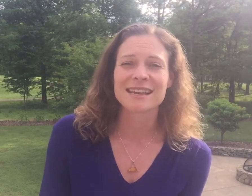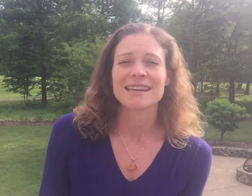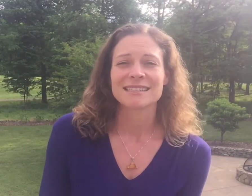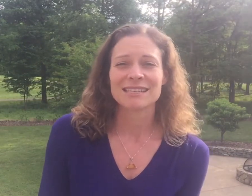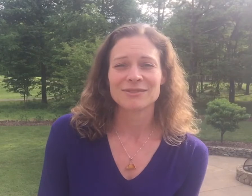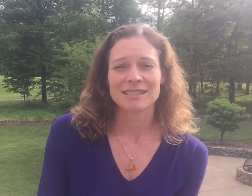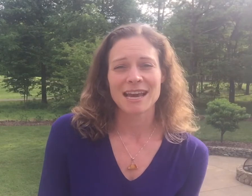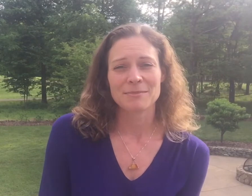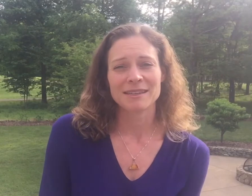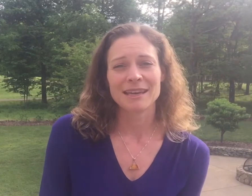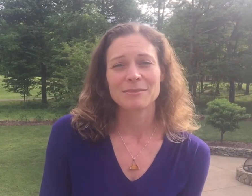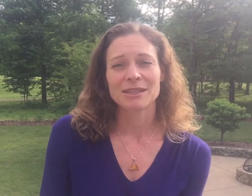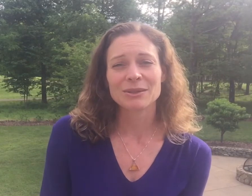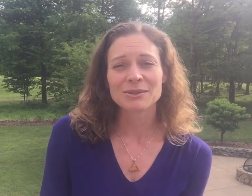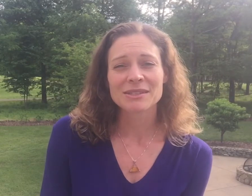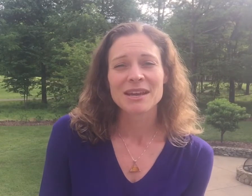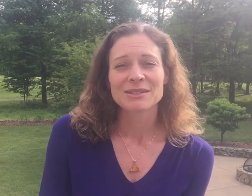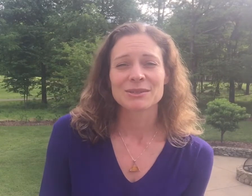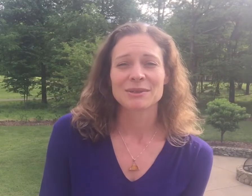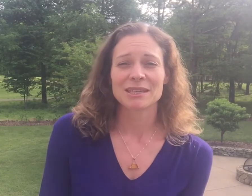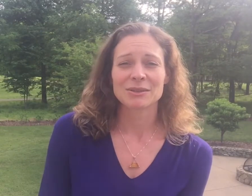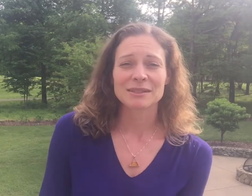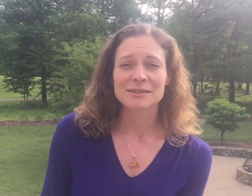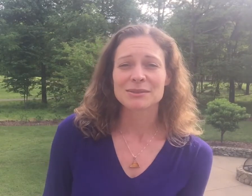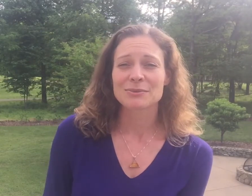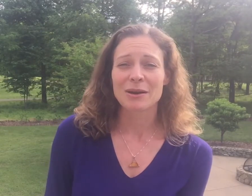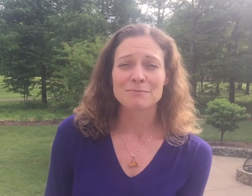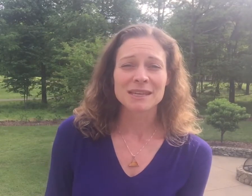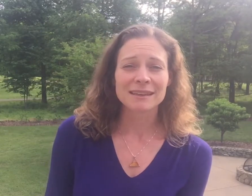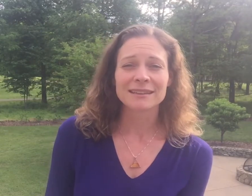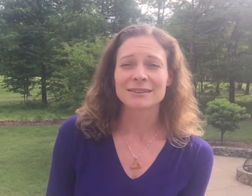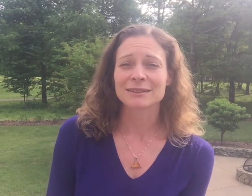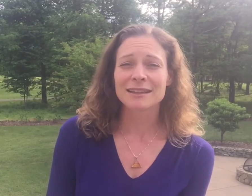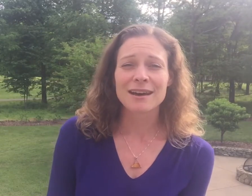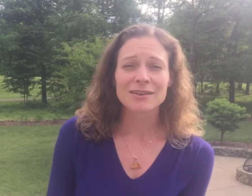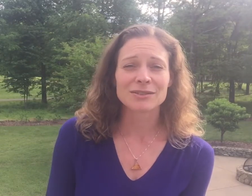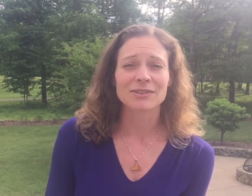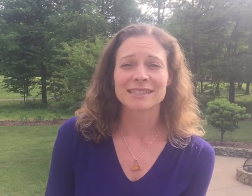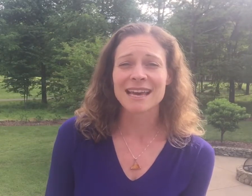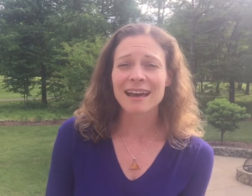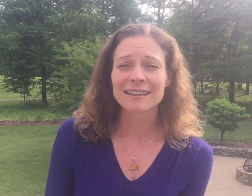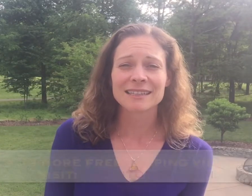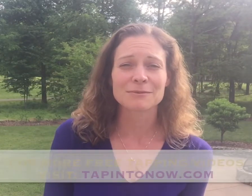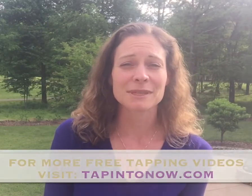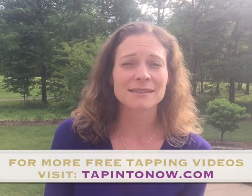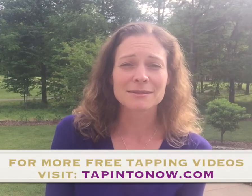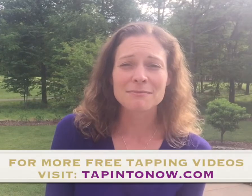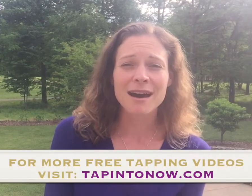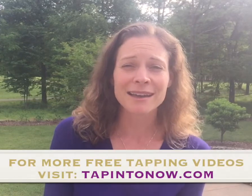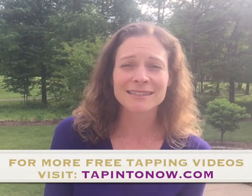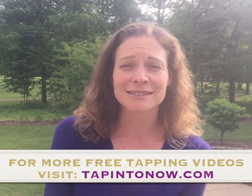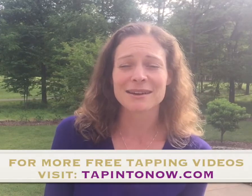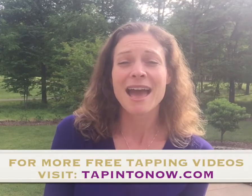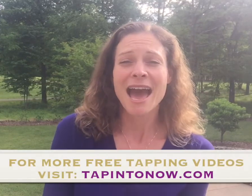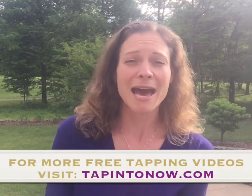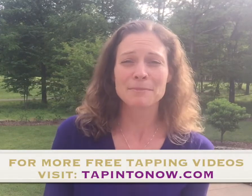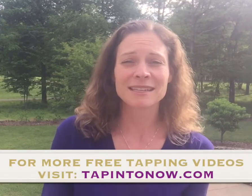TFT tapping can be used to increase your well-being, your love, your vitality, your peace of mind, your happiness.